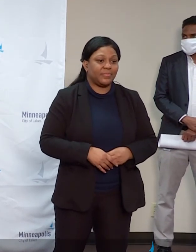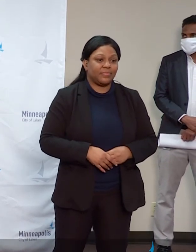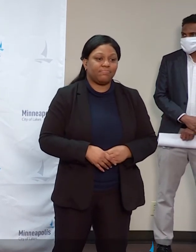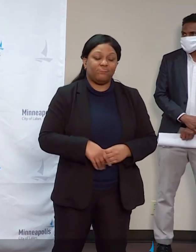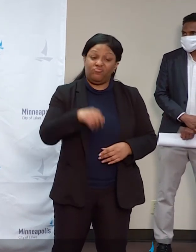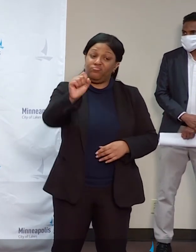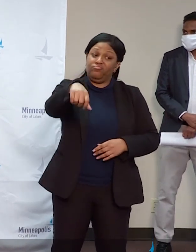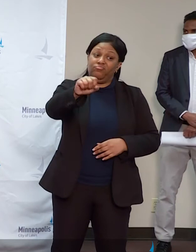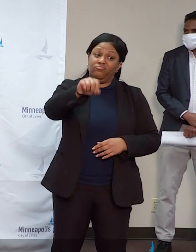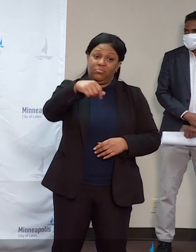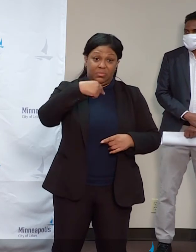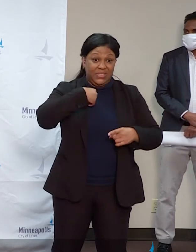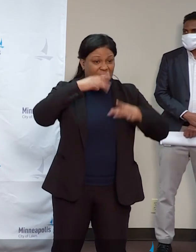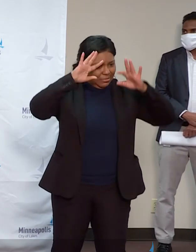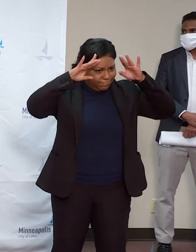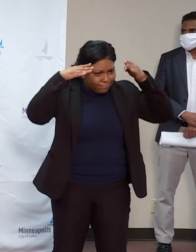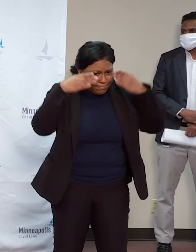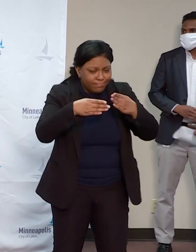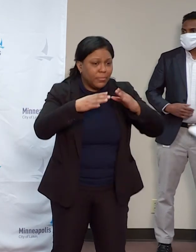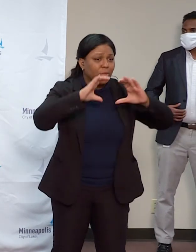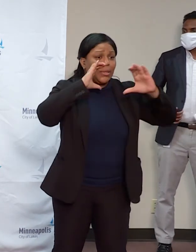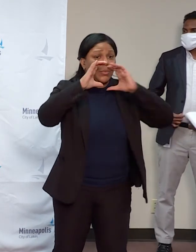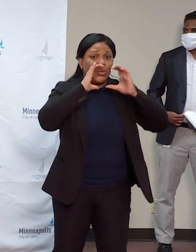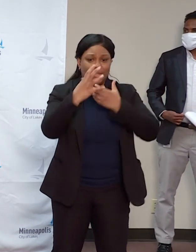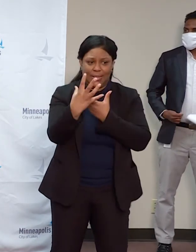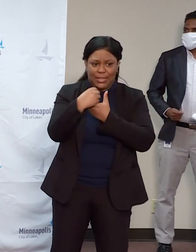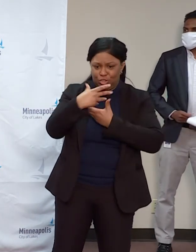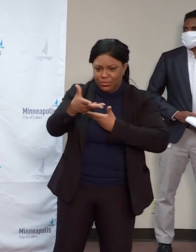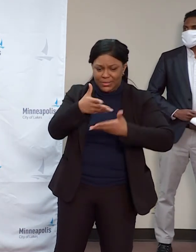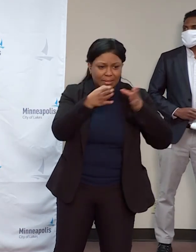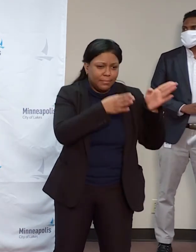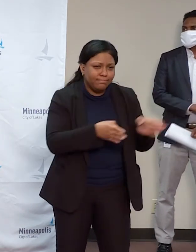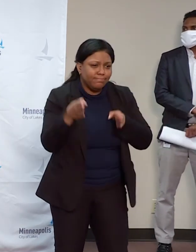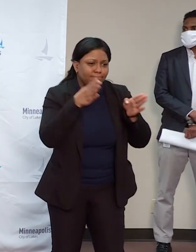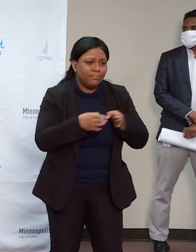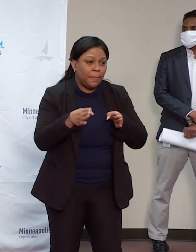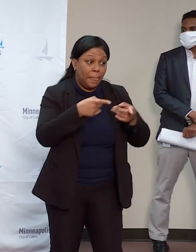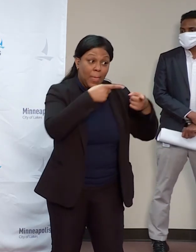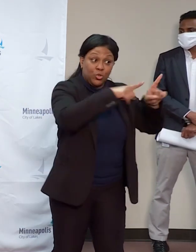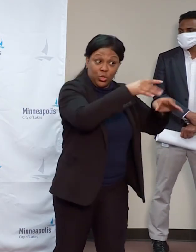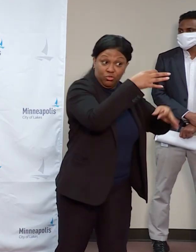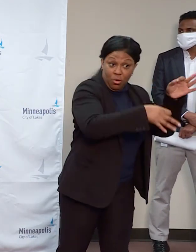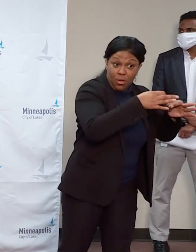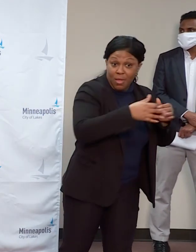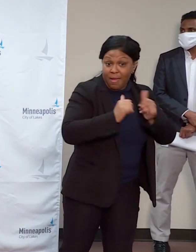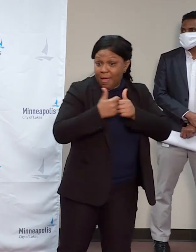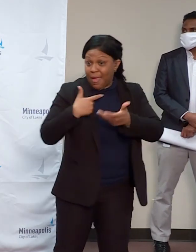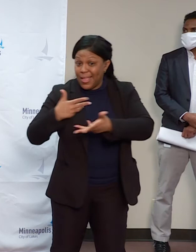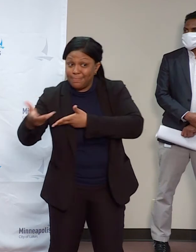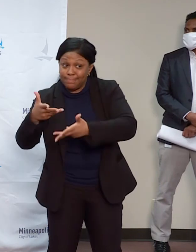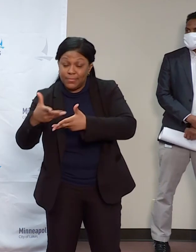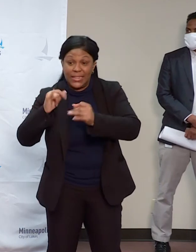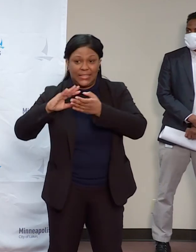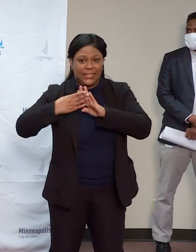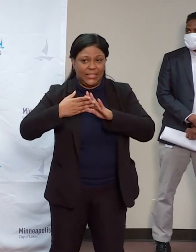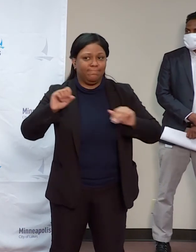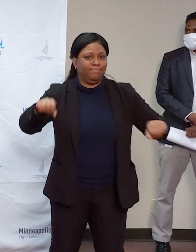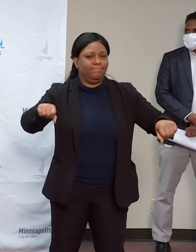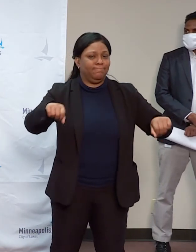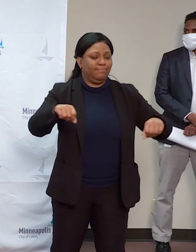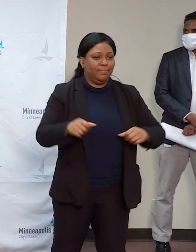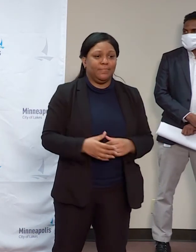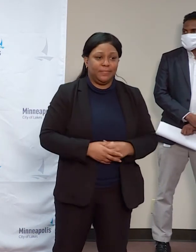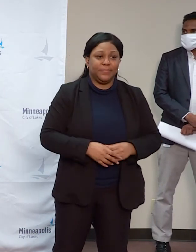communication and engagement plans for the city during the trial. As you've heard from the mayor and a number of speakers today, we recognize that